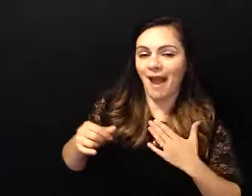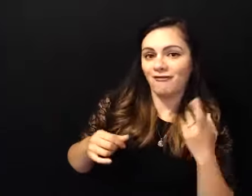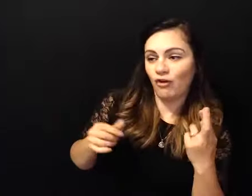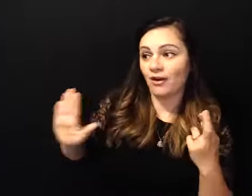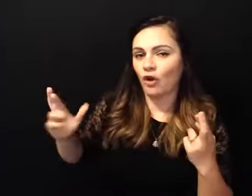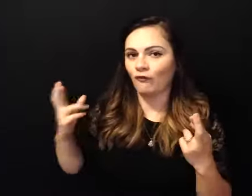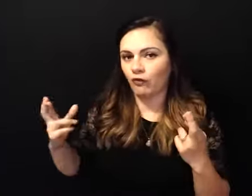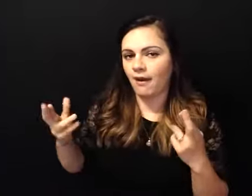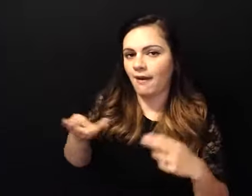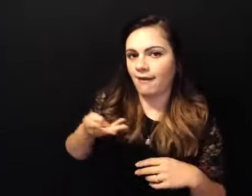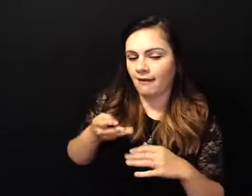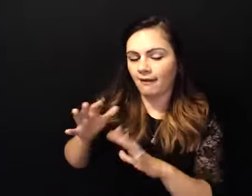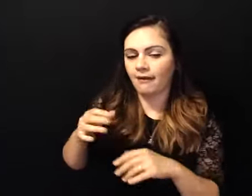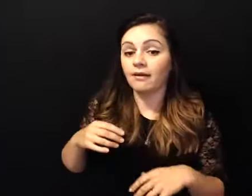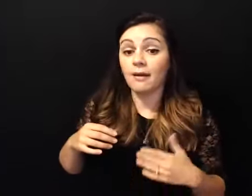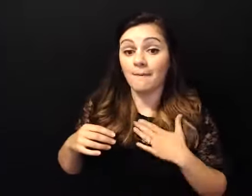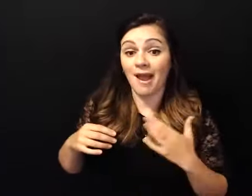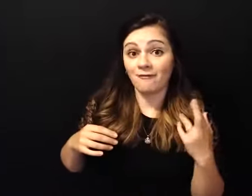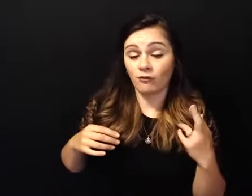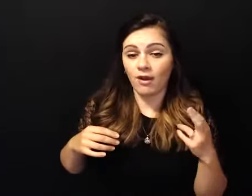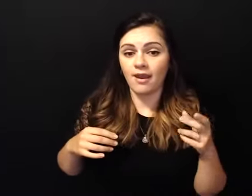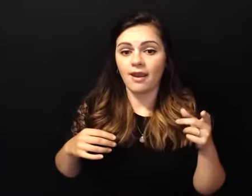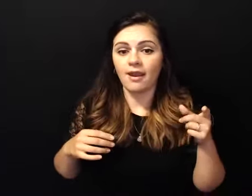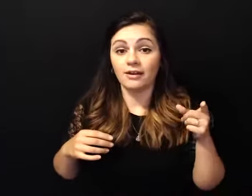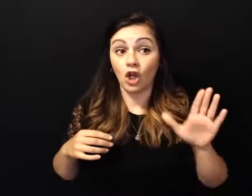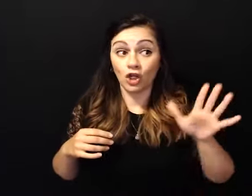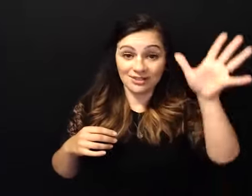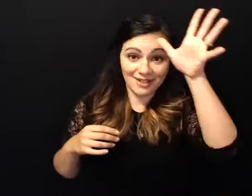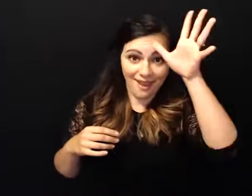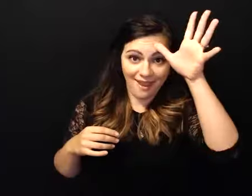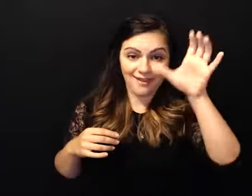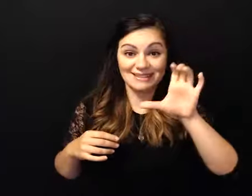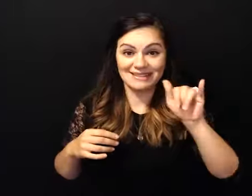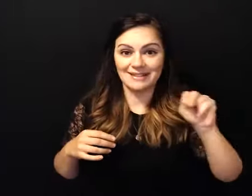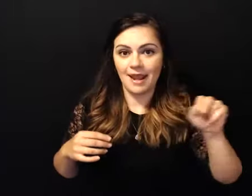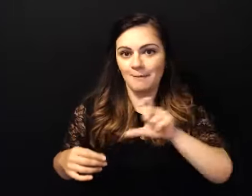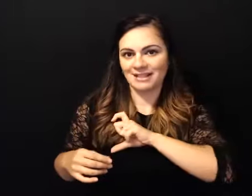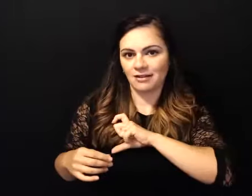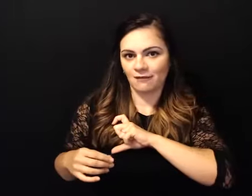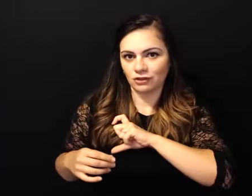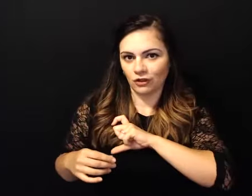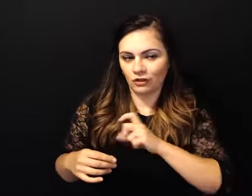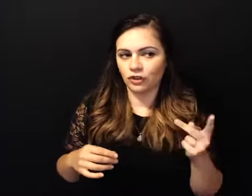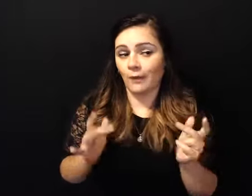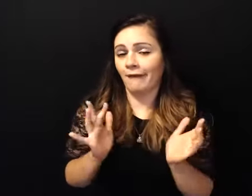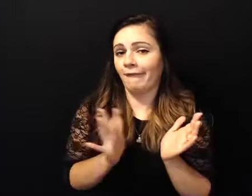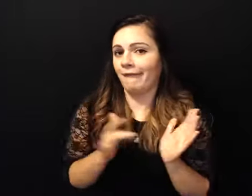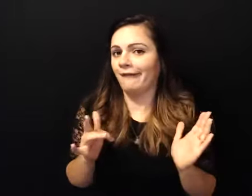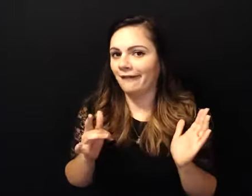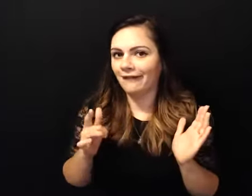grew up drinking with but my whole life her dad was a cincinnati police officer so we used that card a whole lot to get out of a lot of trouble all the time and we'd been drinking